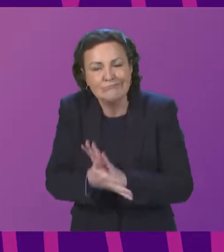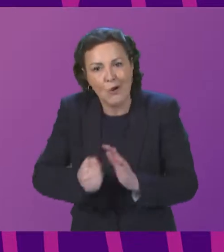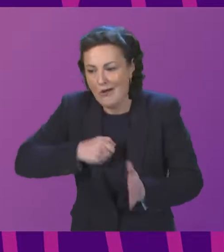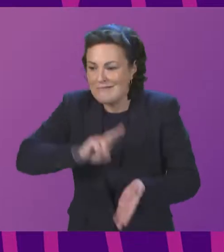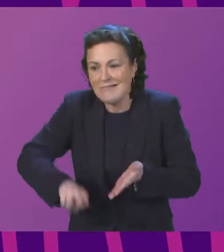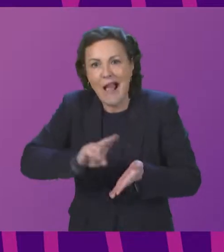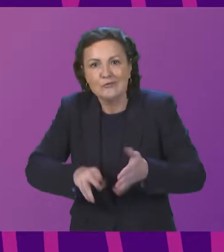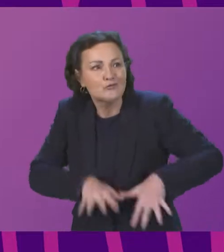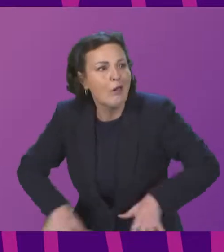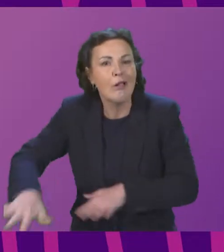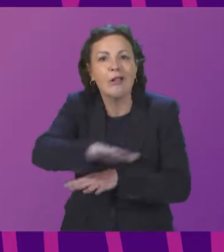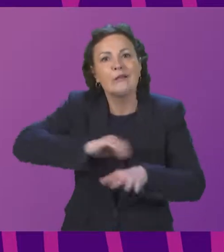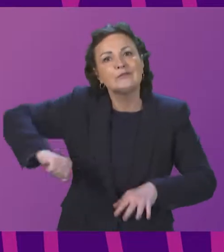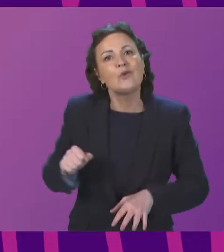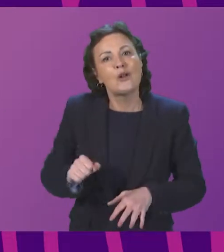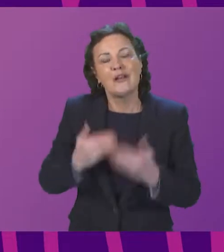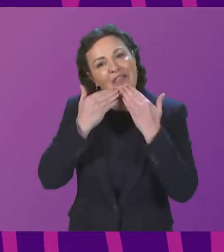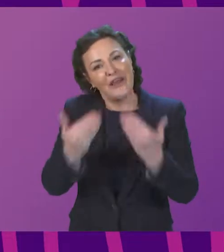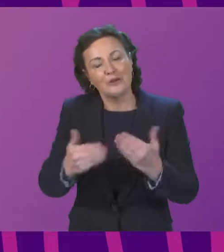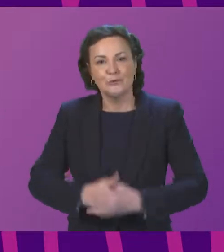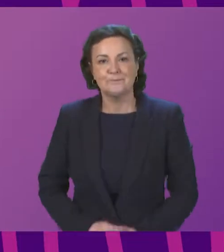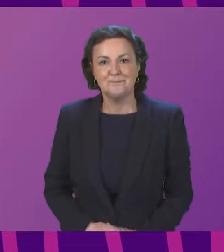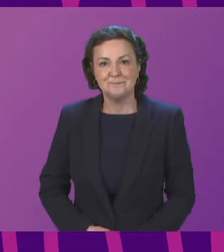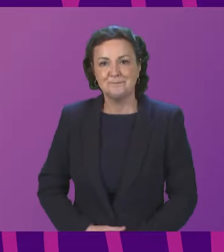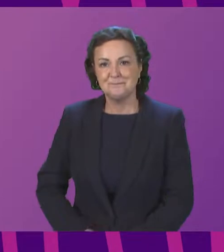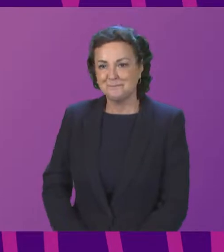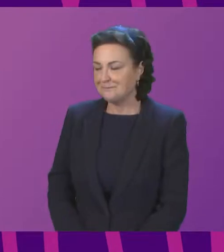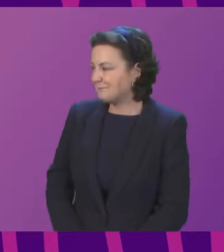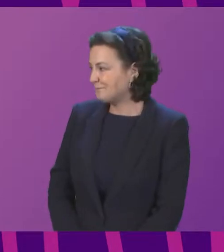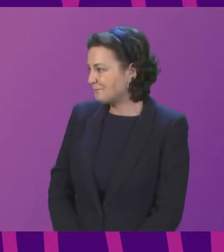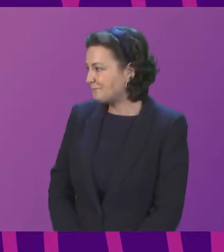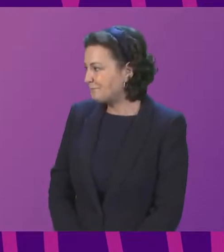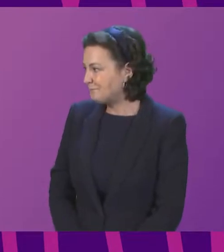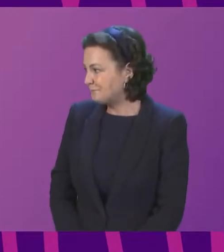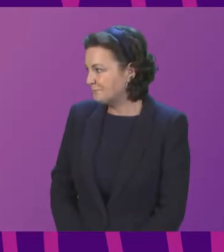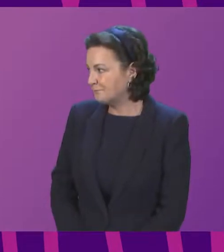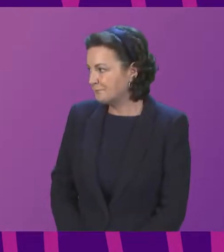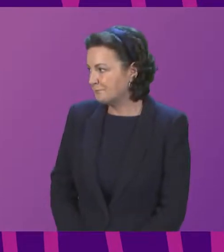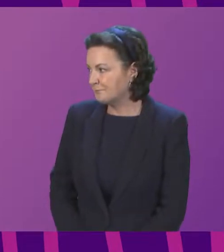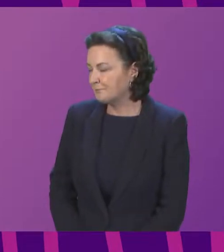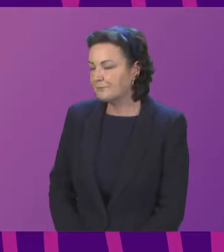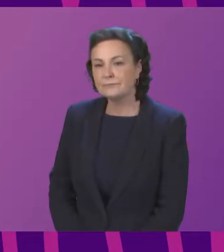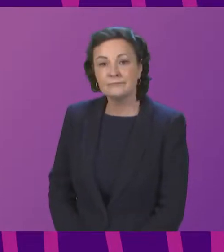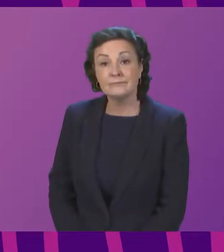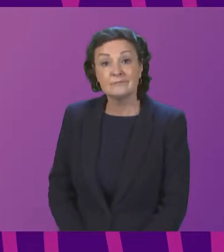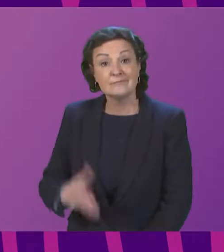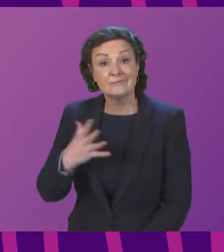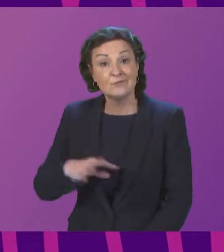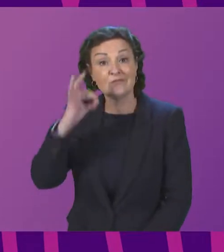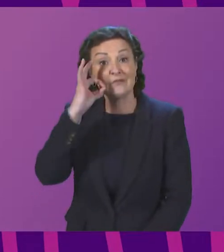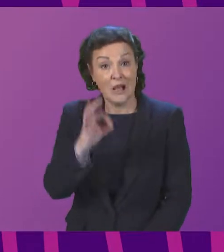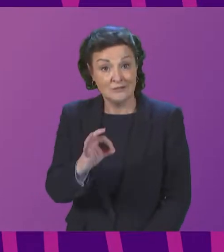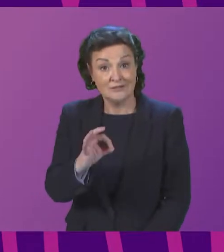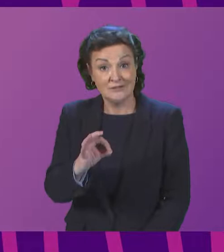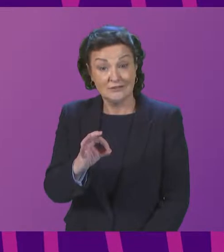our ancient native woodland. Thank you very much. Thank you very much Miss Bailey. Now invite members of the